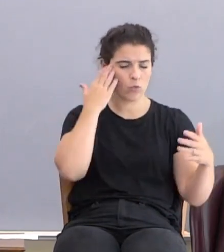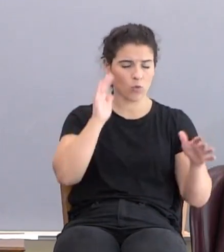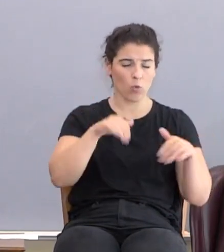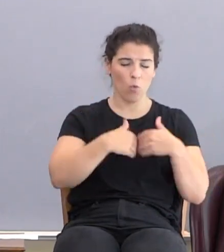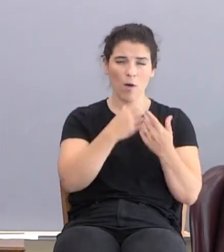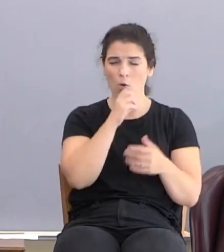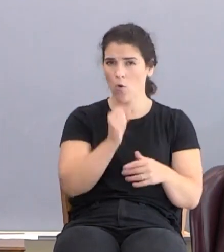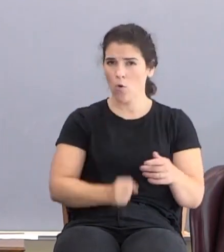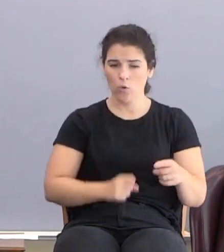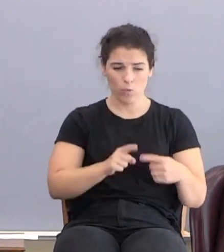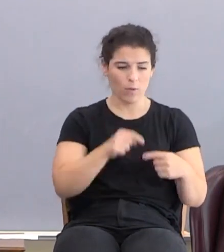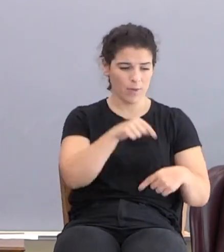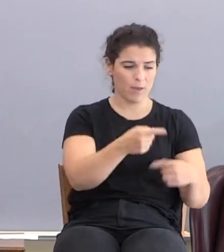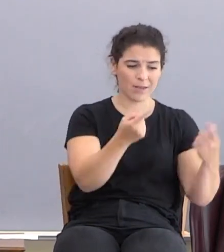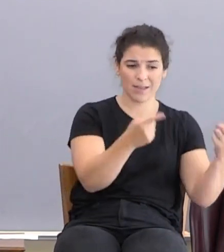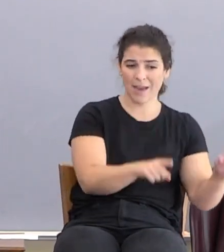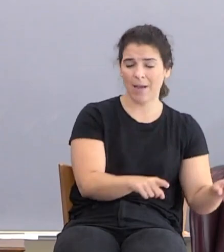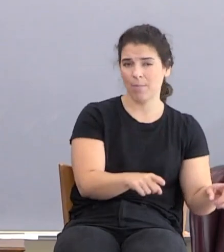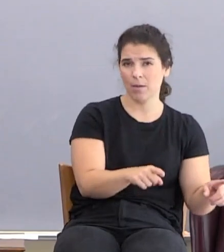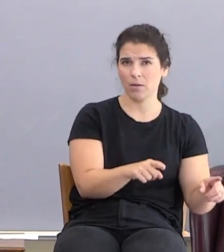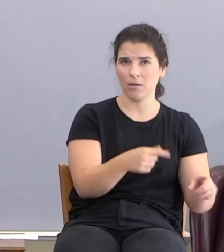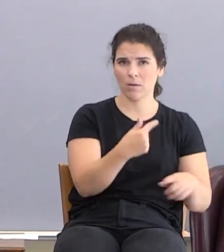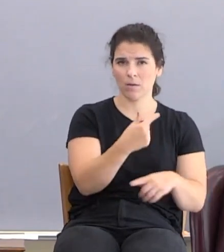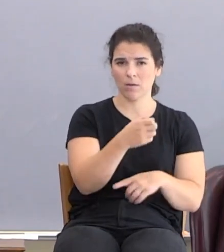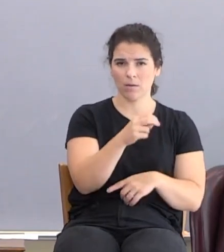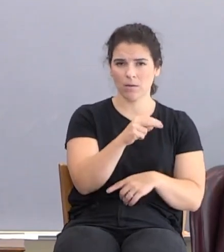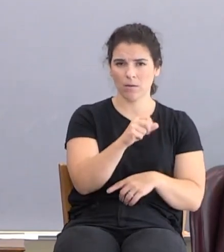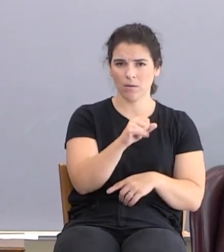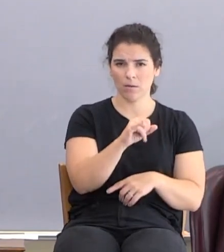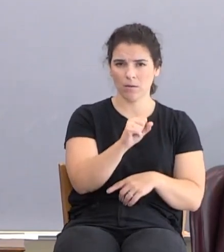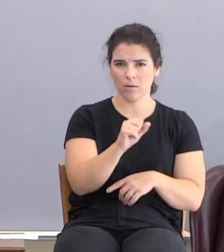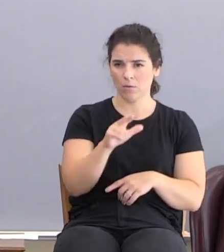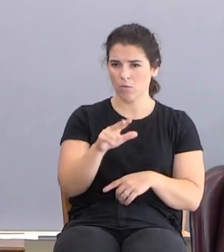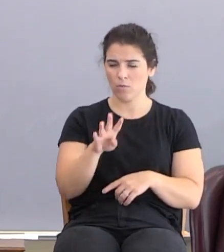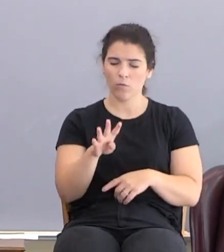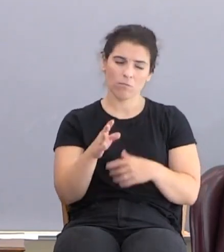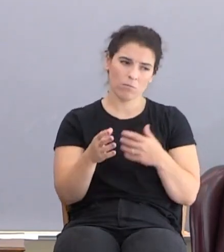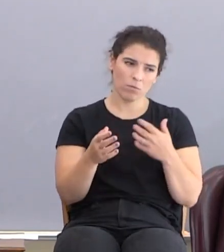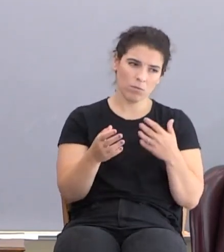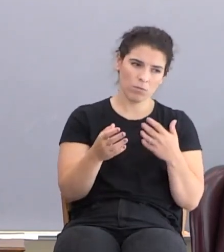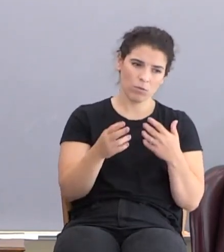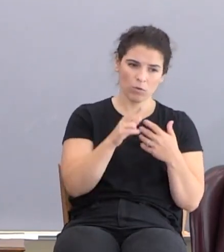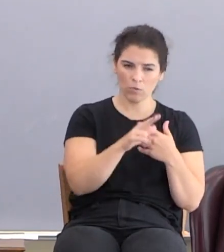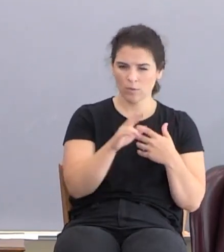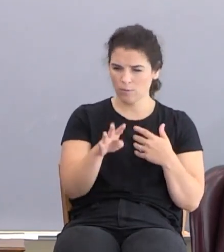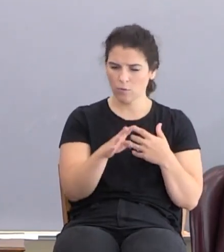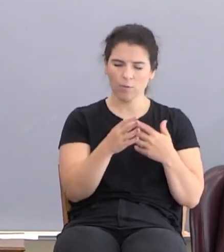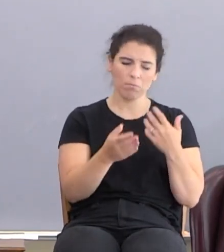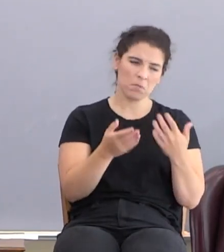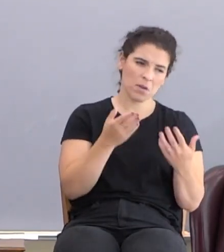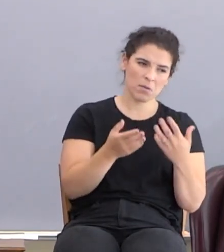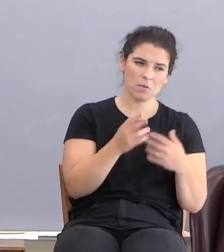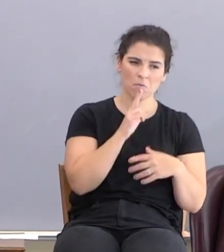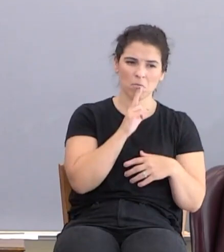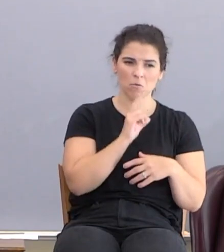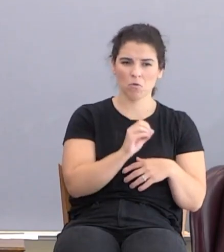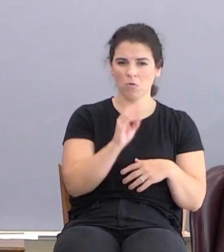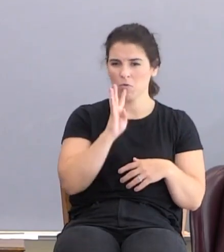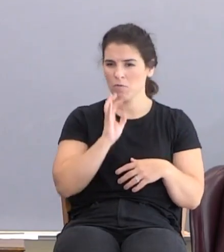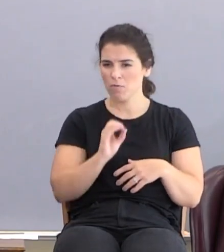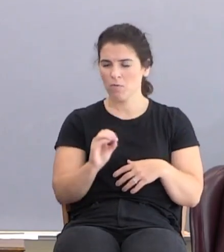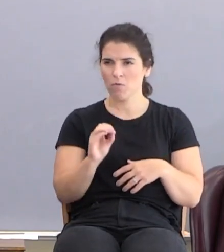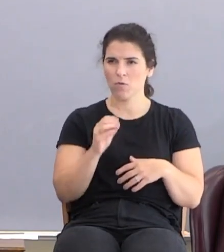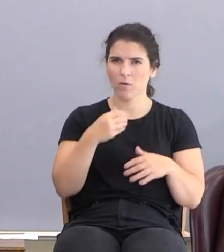they did this stuff in Genesis 34. Or probability is they were 40 years, 30 years old, entering